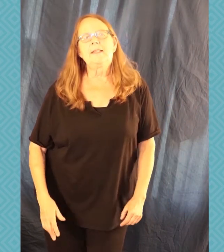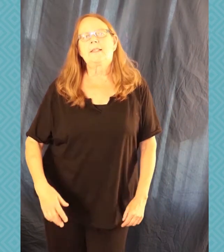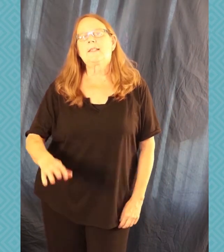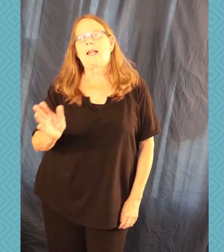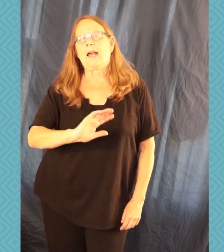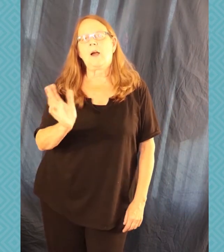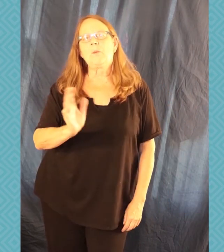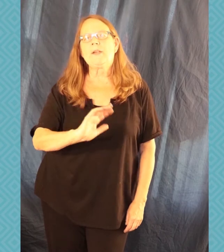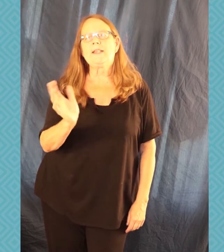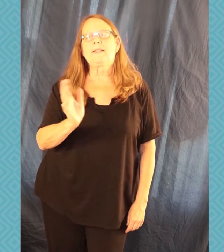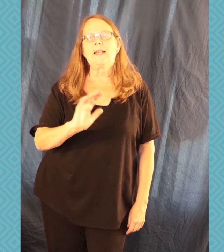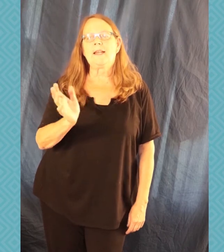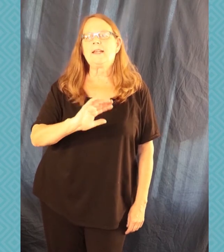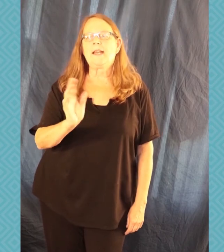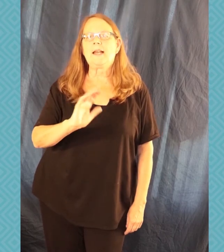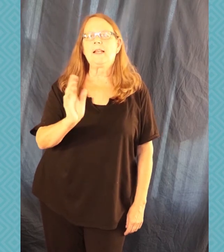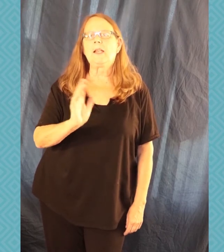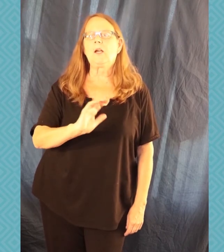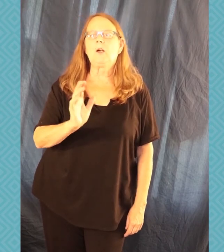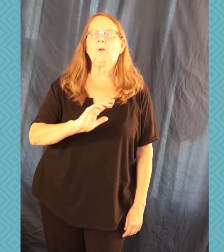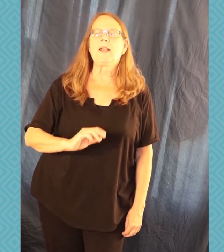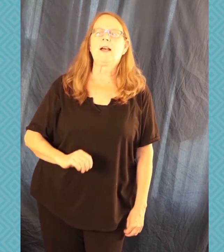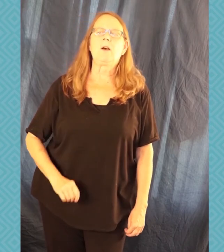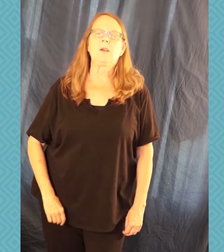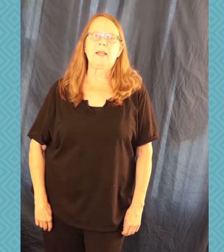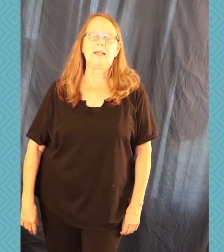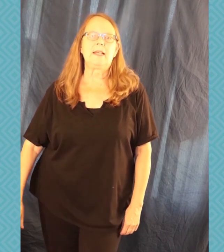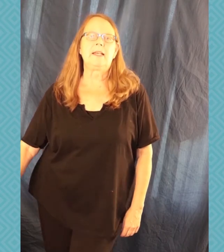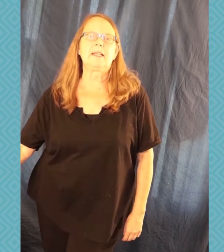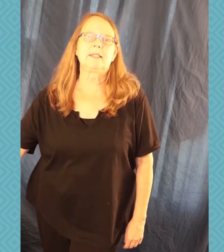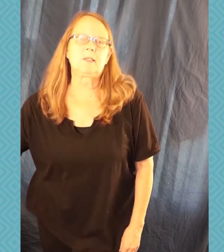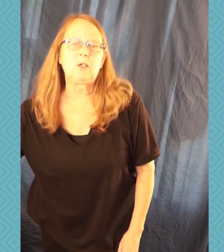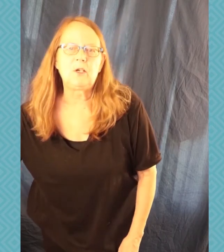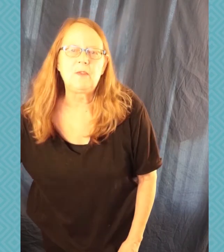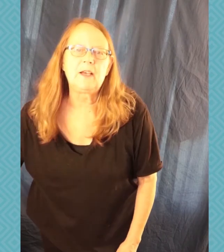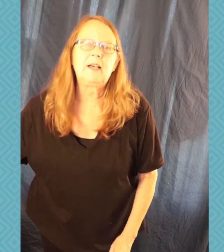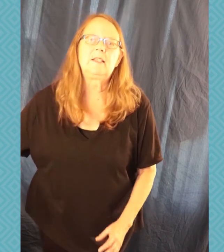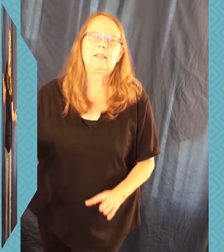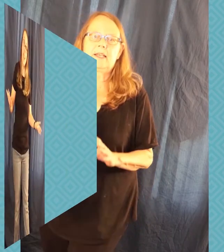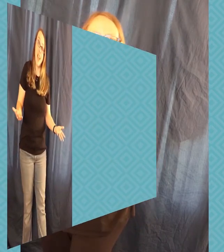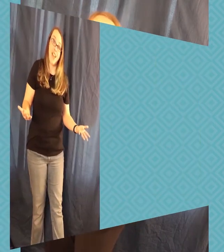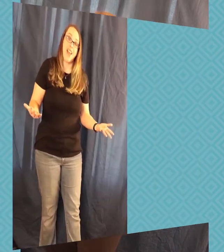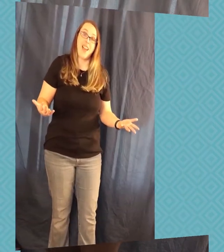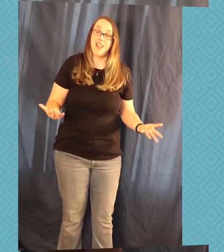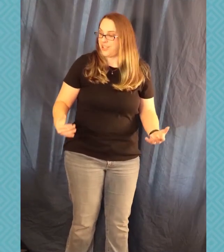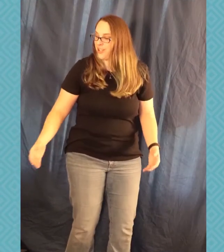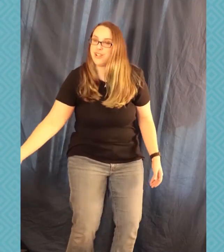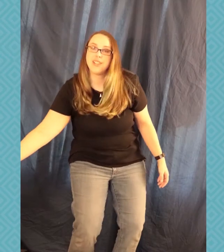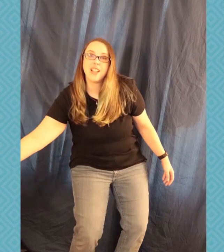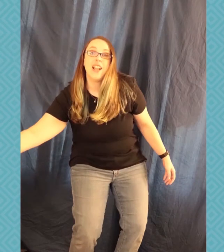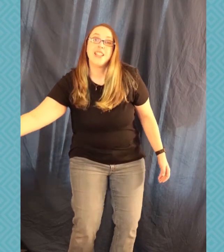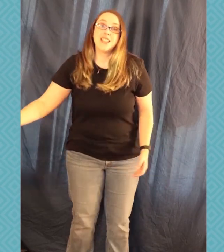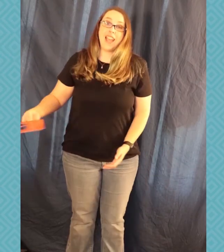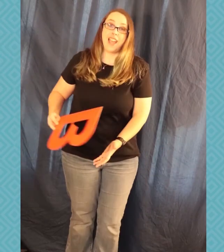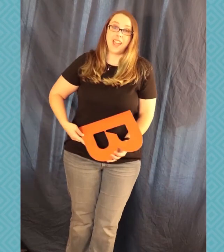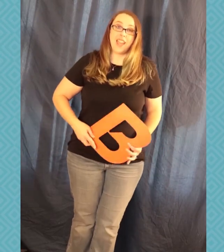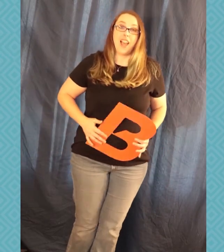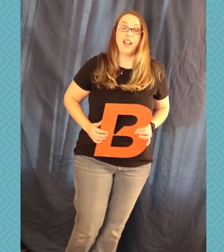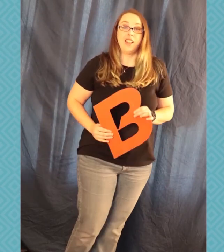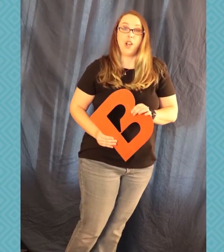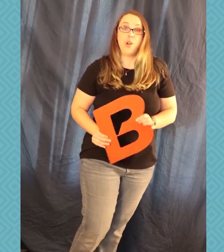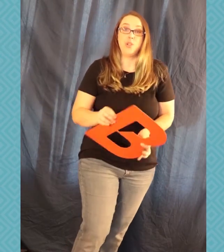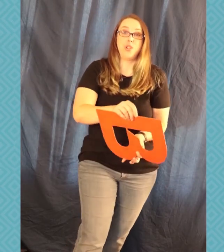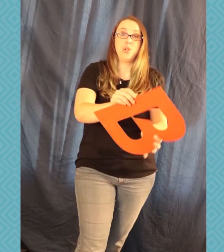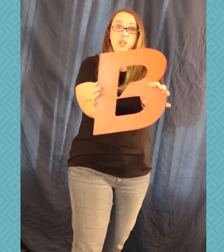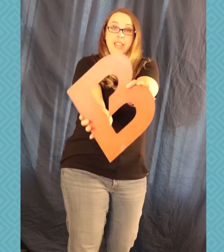This is how we say hello. Now let's learn the letters. Say